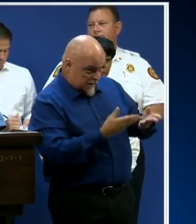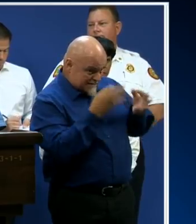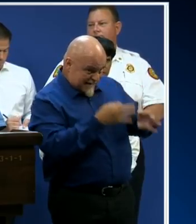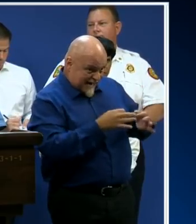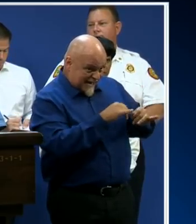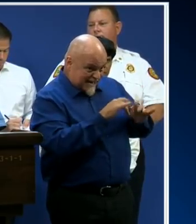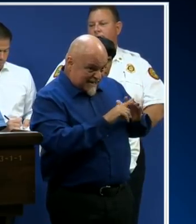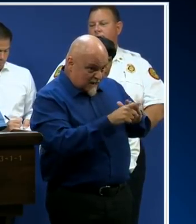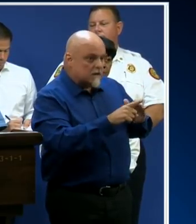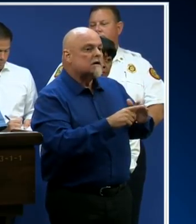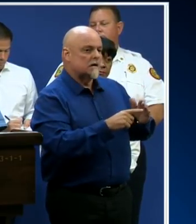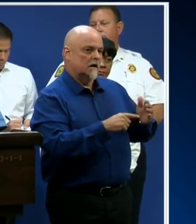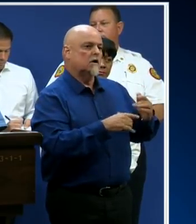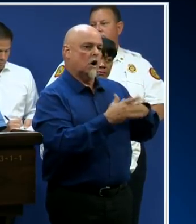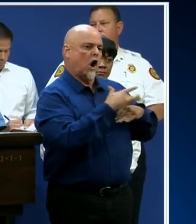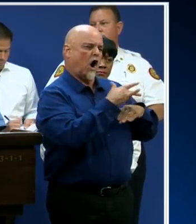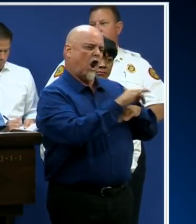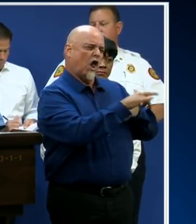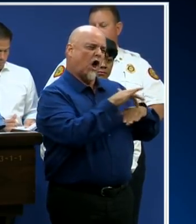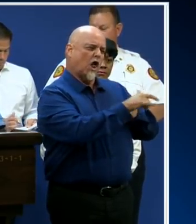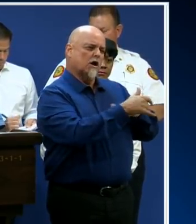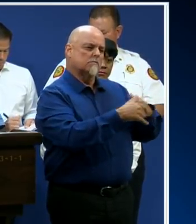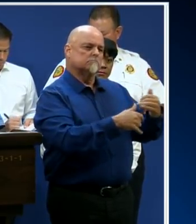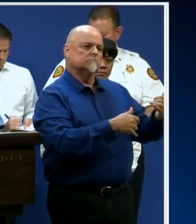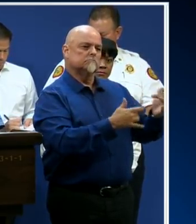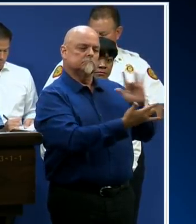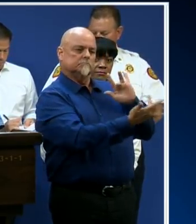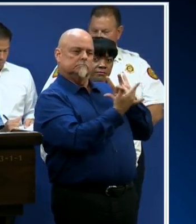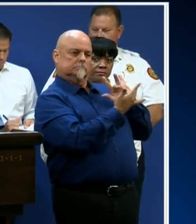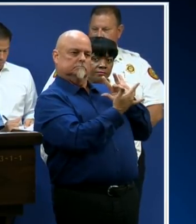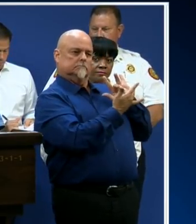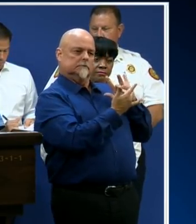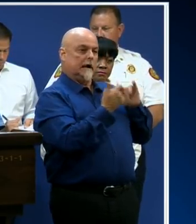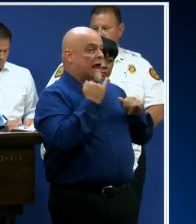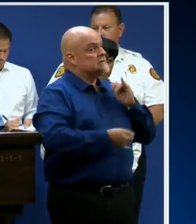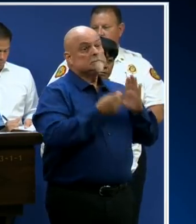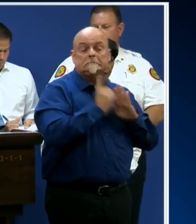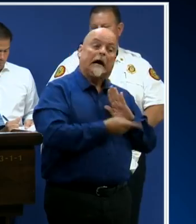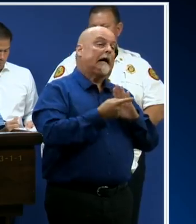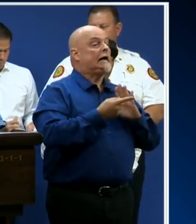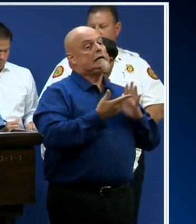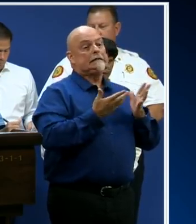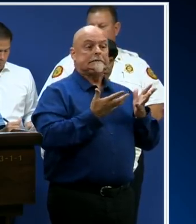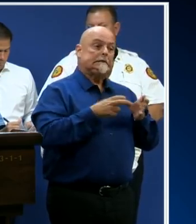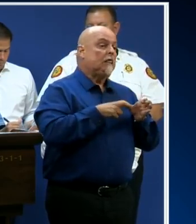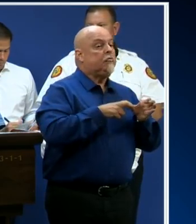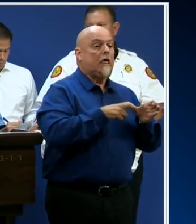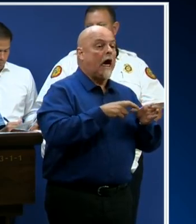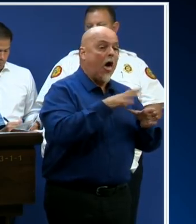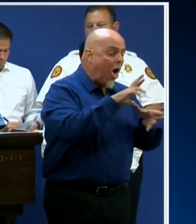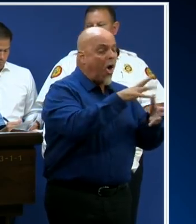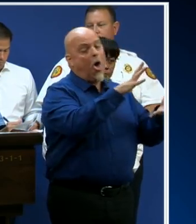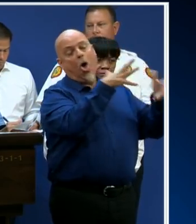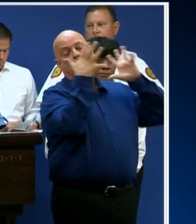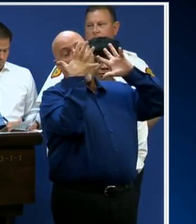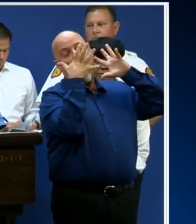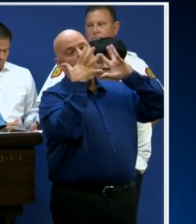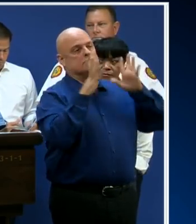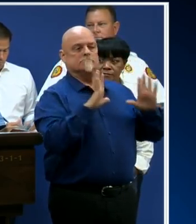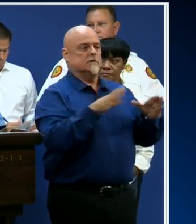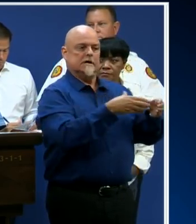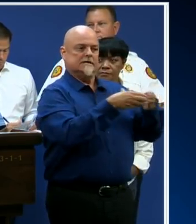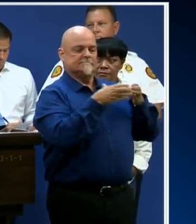caught in a hurricane in your car. That's the worst thing you could do. So if you are planning to do so and leaving by car,